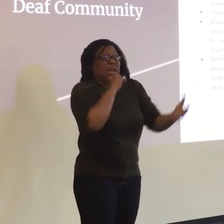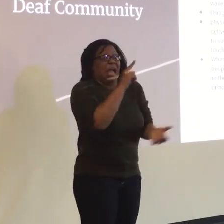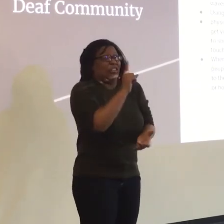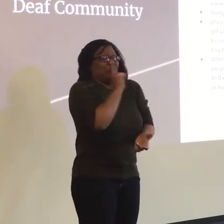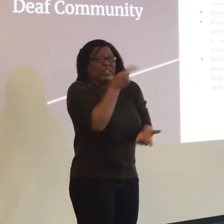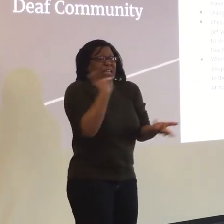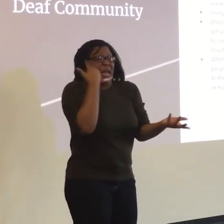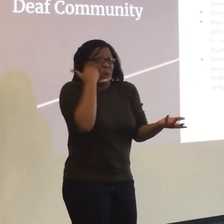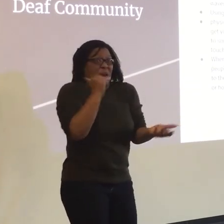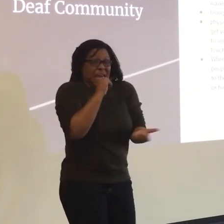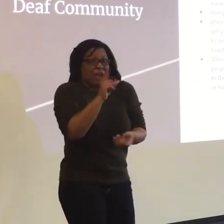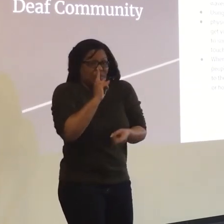embarrassing.